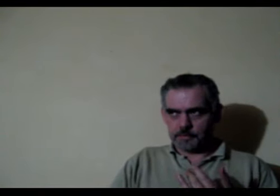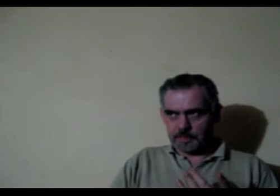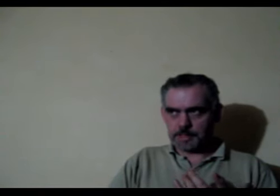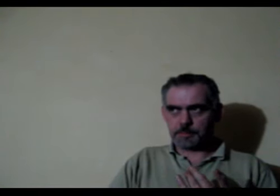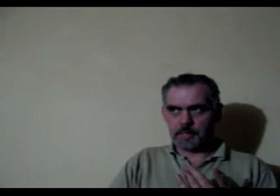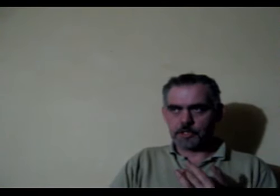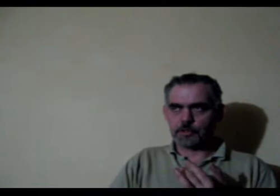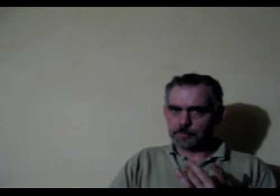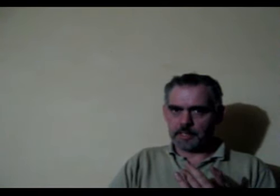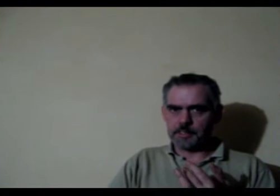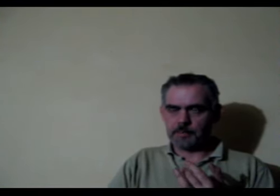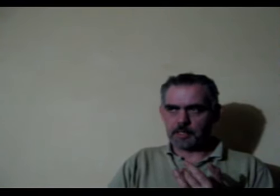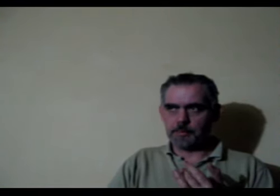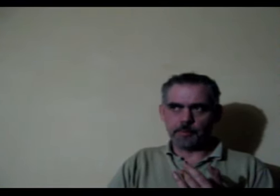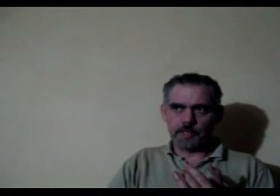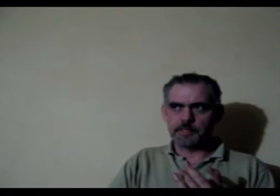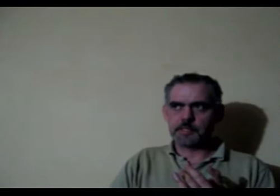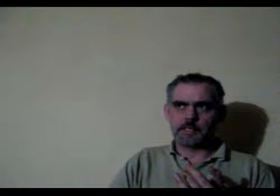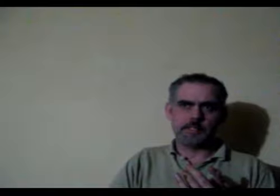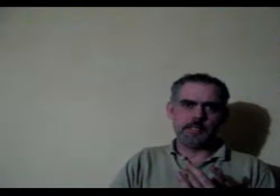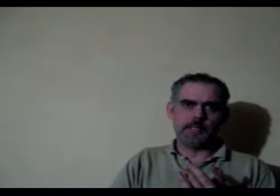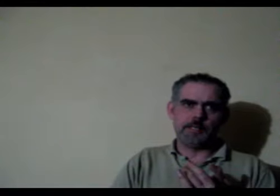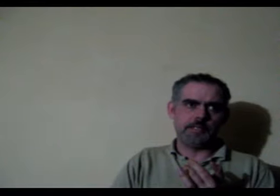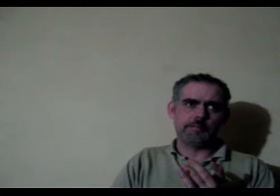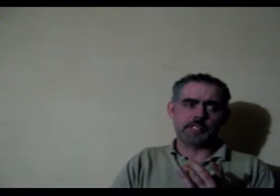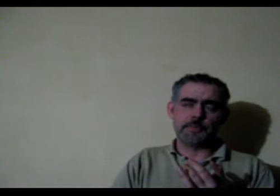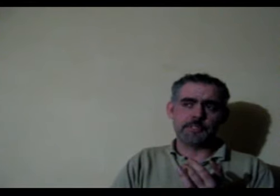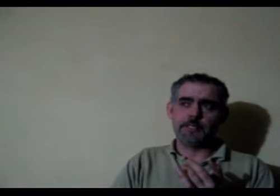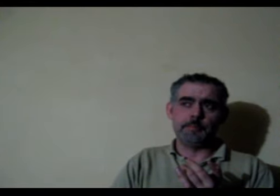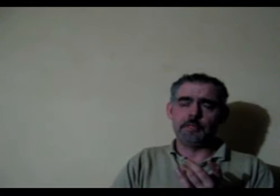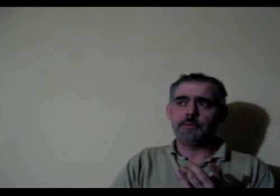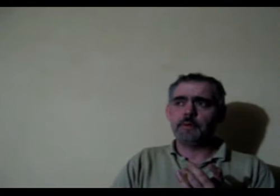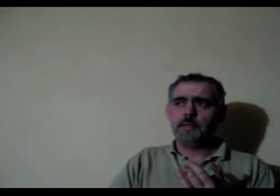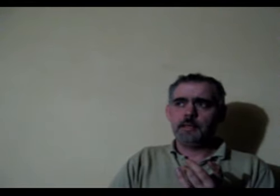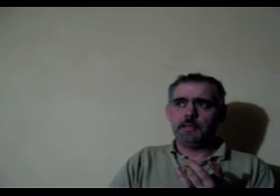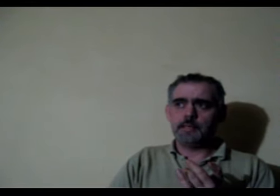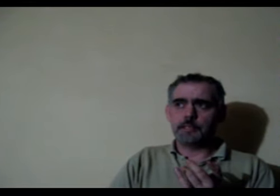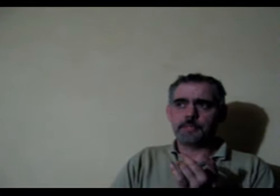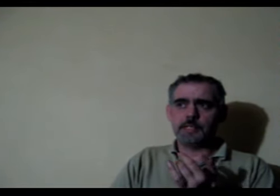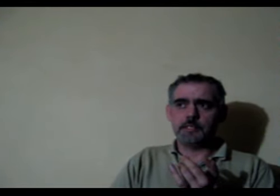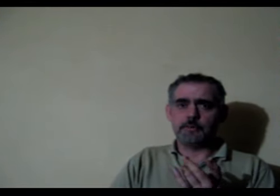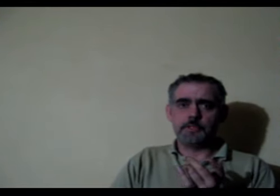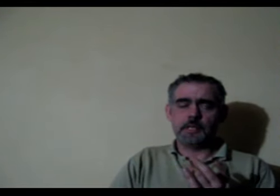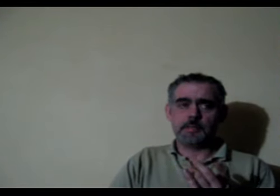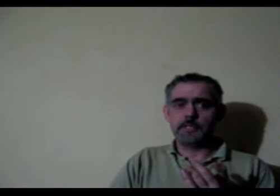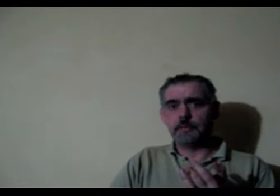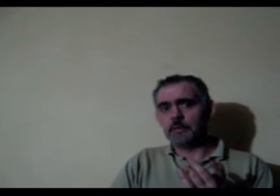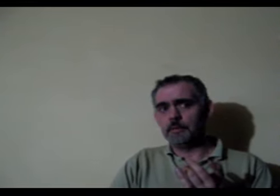Genetics play a strong part in the makeup of the brain 66% I believe is the percentage of the genetic material